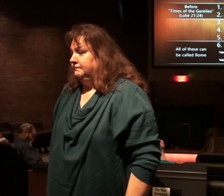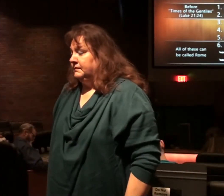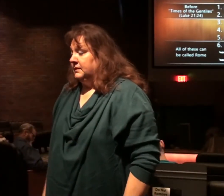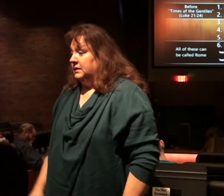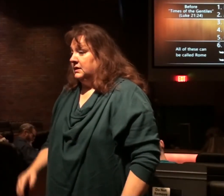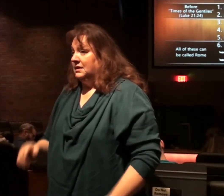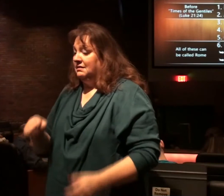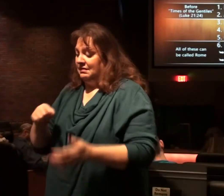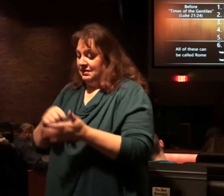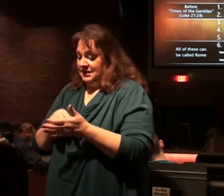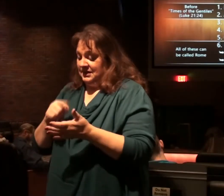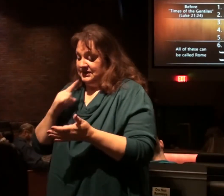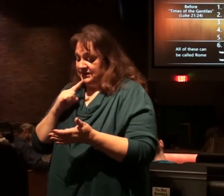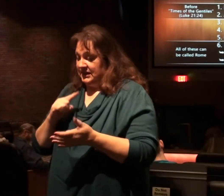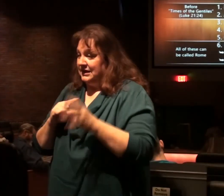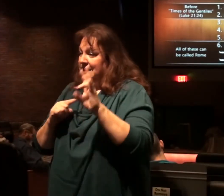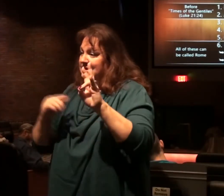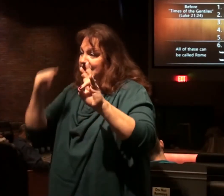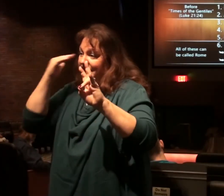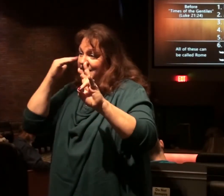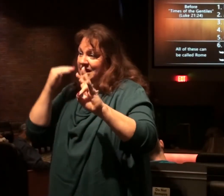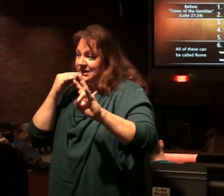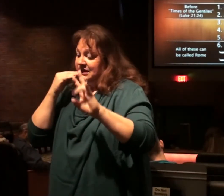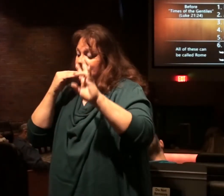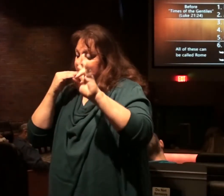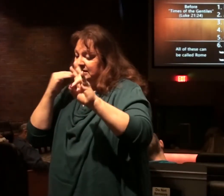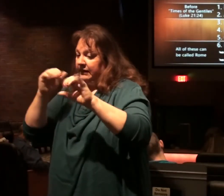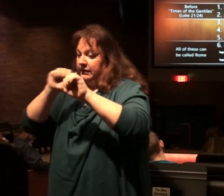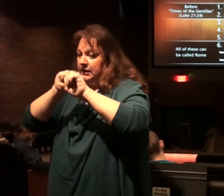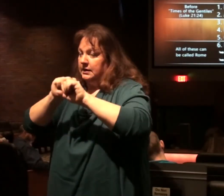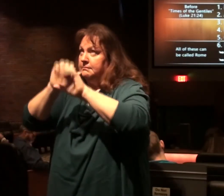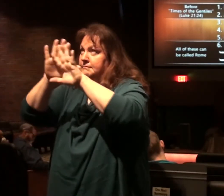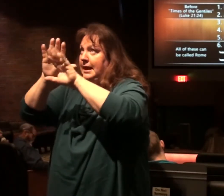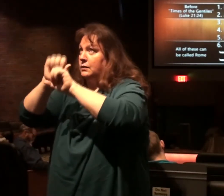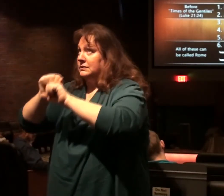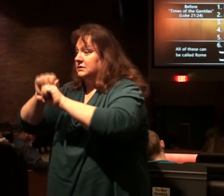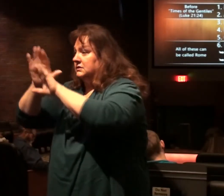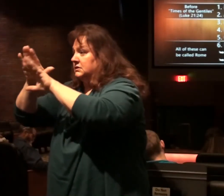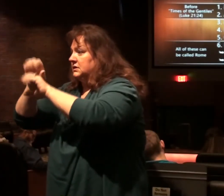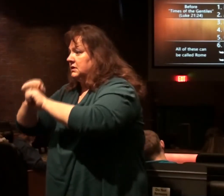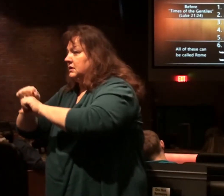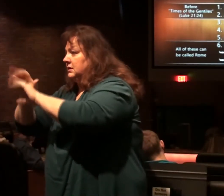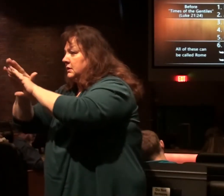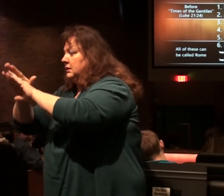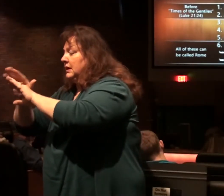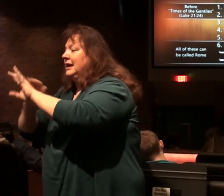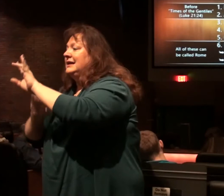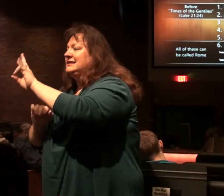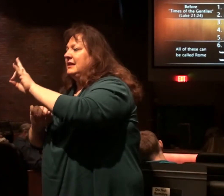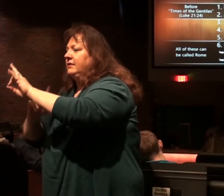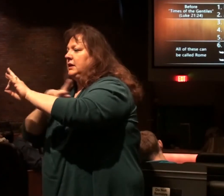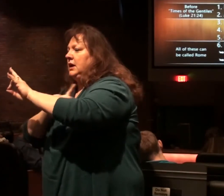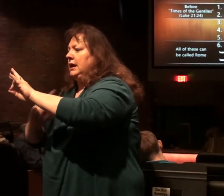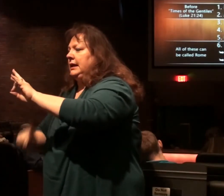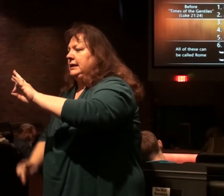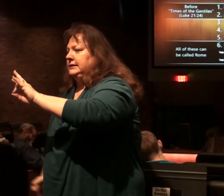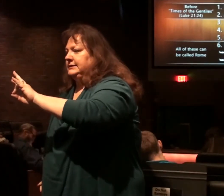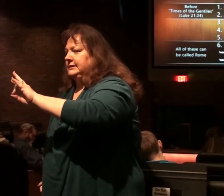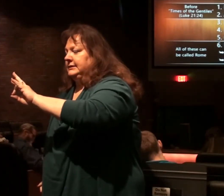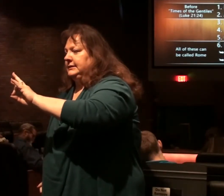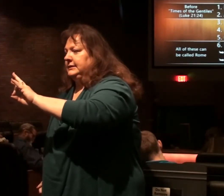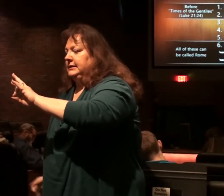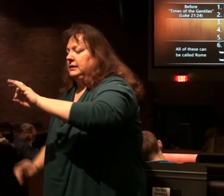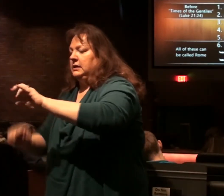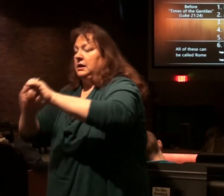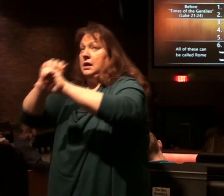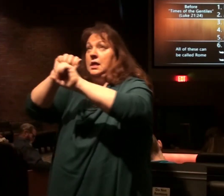Literally, this says the seven heads are seven mountains are seven kings. So